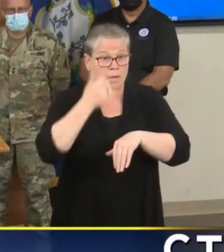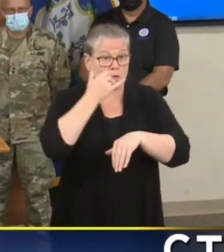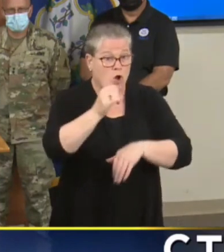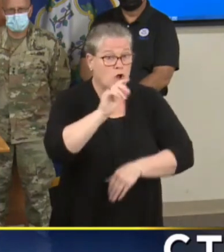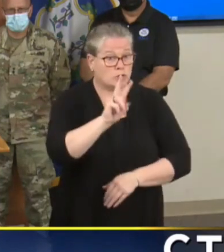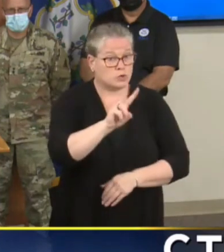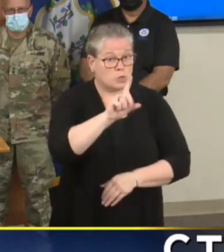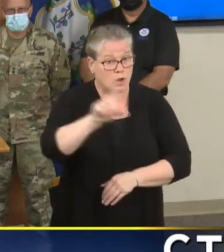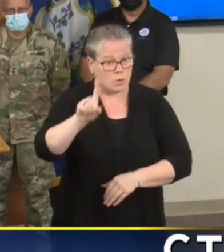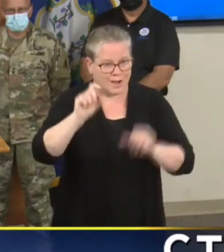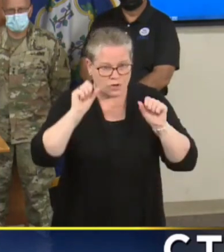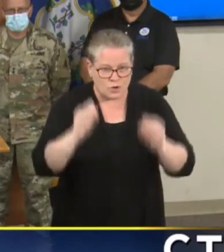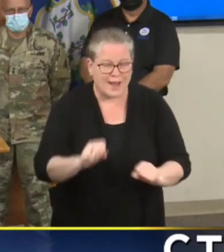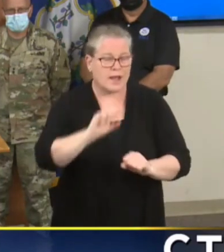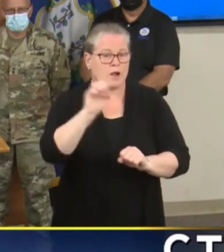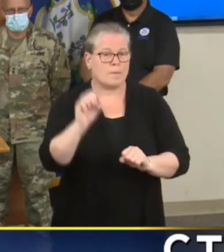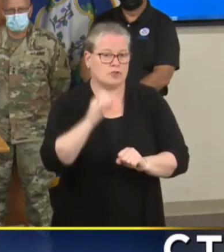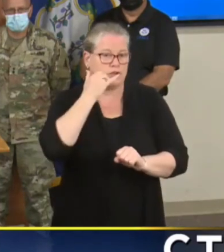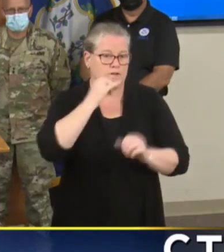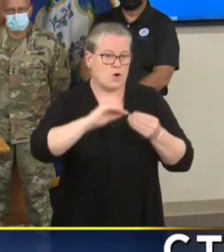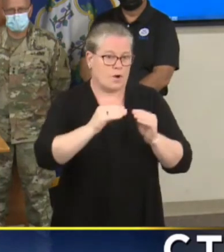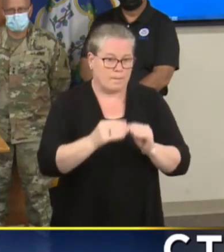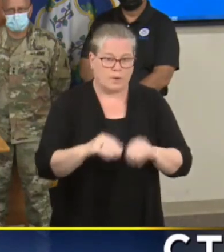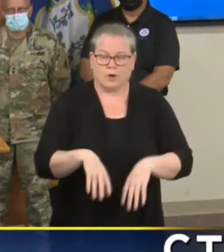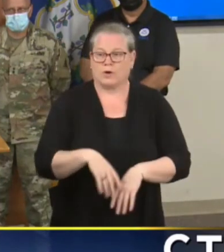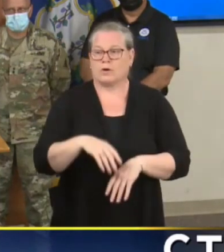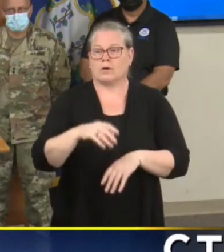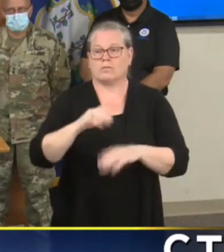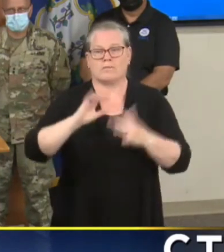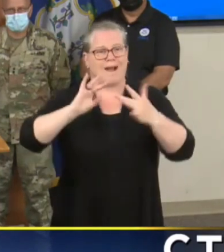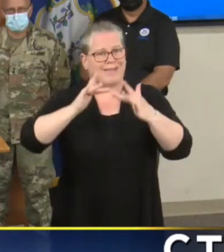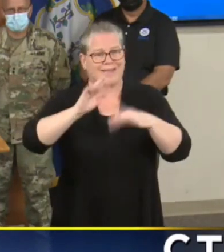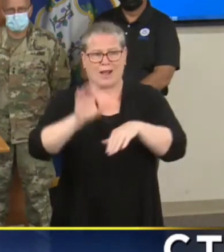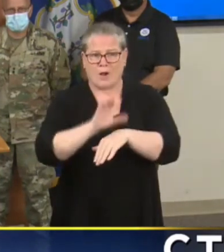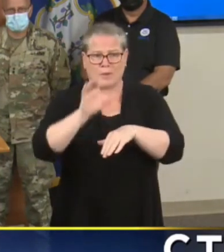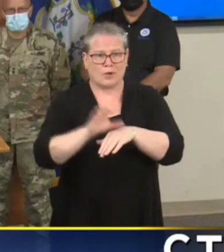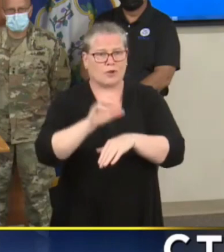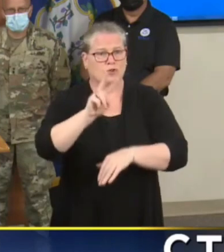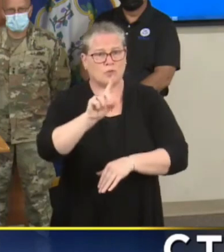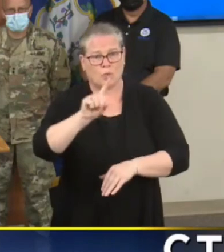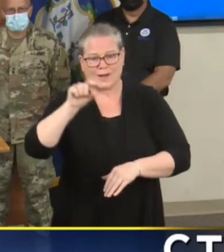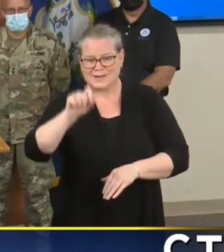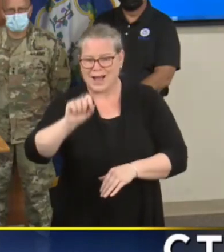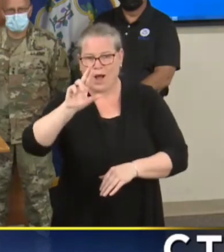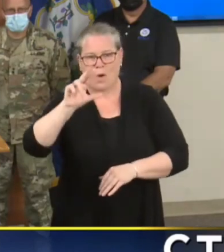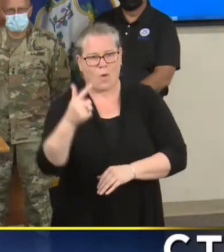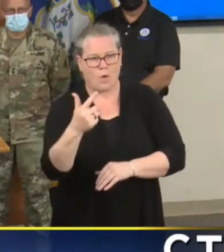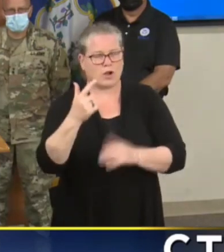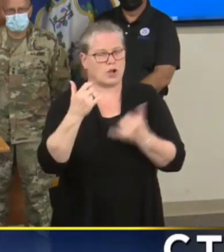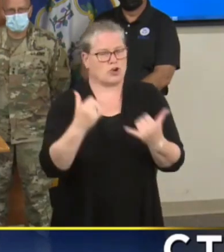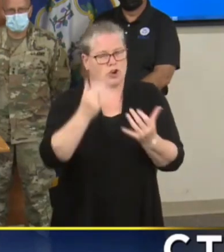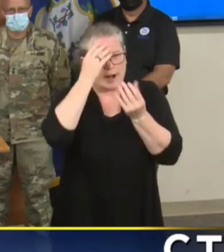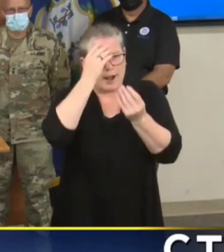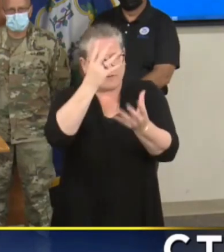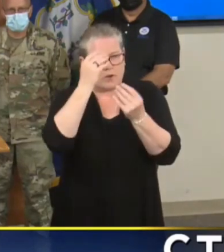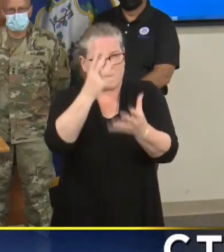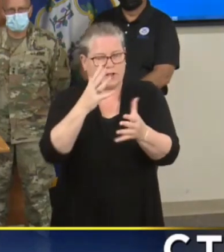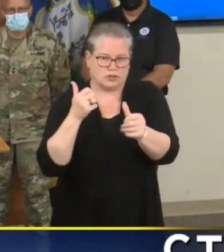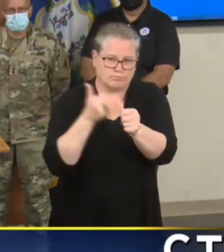-1 or emergency line or even better go to the online 2-1-1.org and you'll be able to get the current information what's happening.